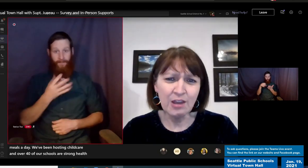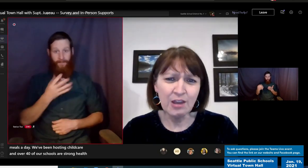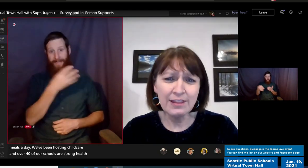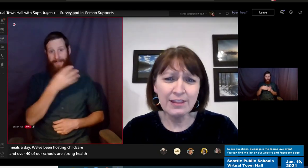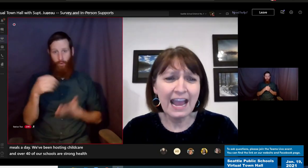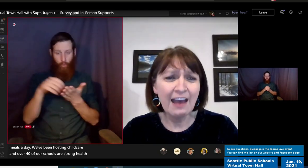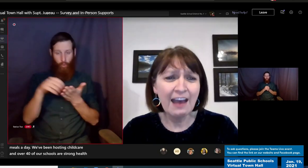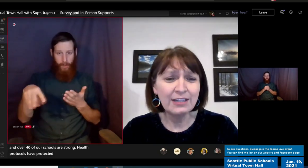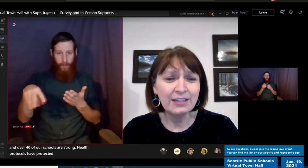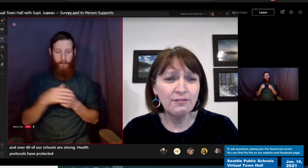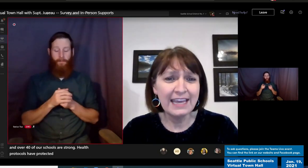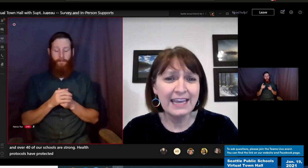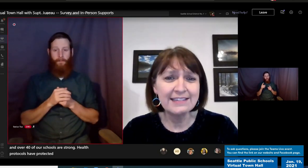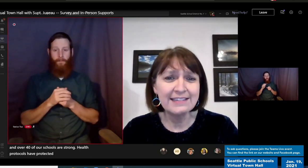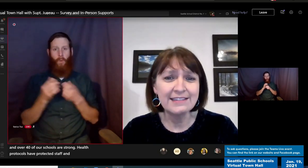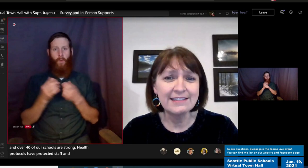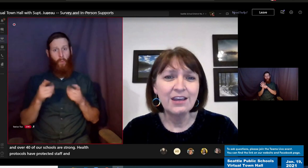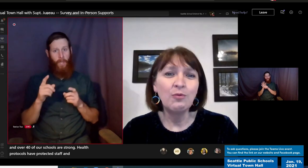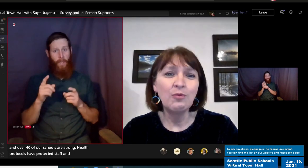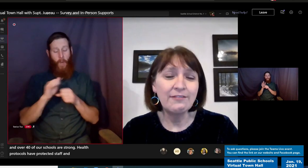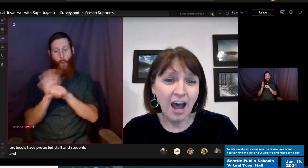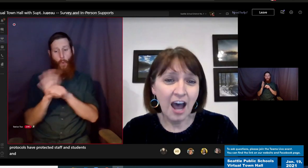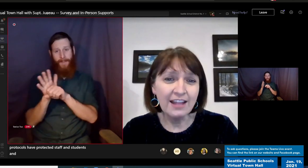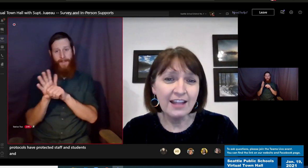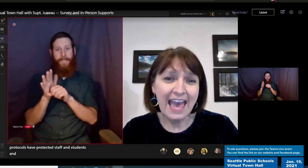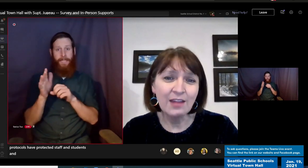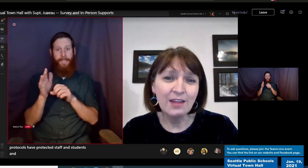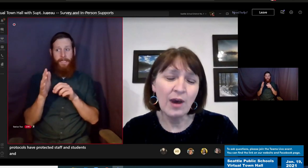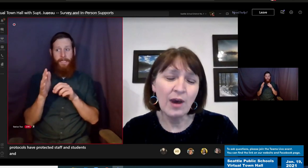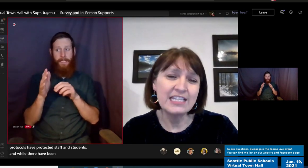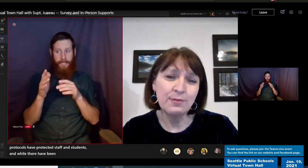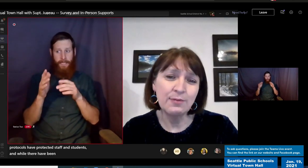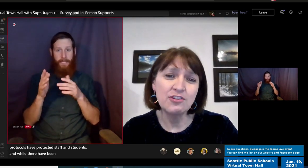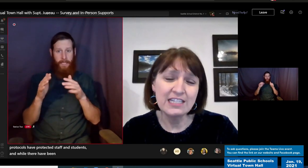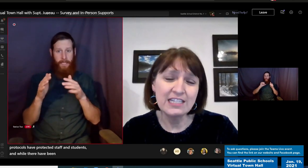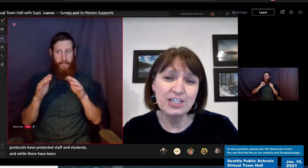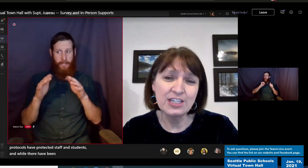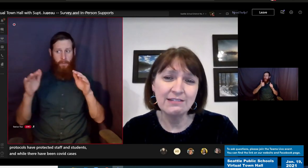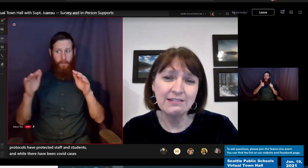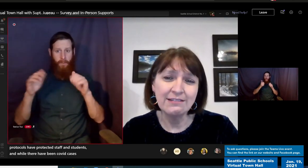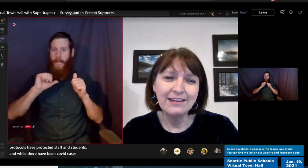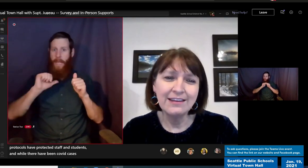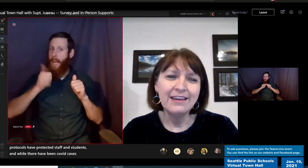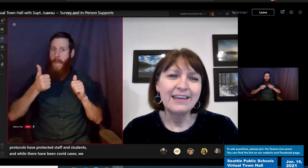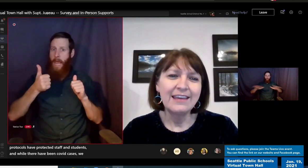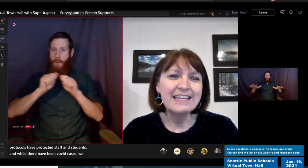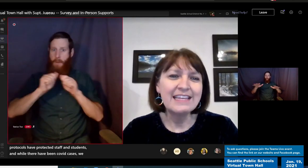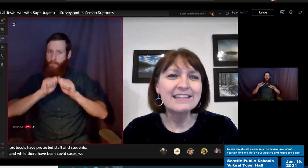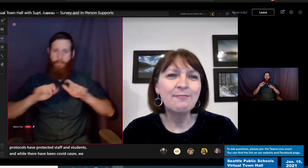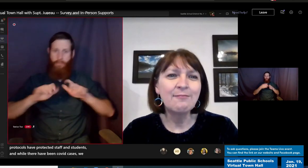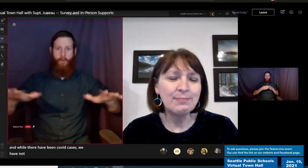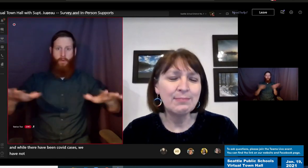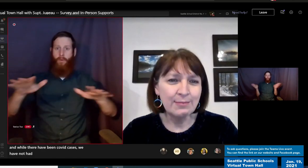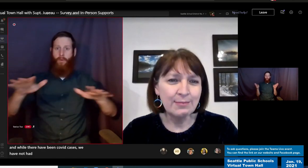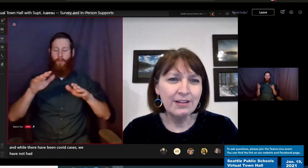while there have been COVID cases, we have not had widespread transmission. Cases have been minimal and they've been